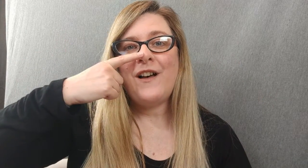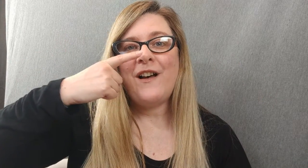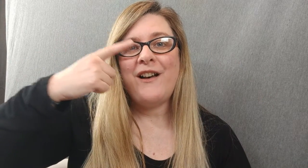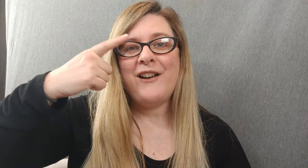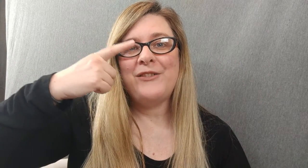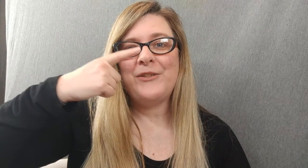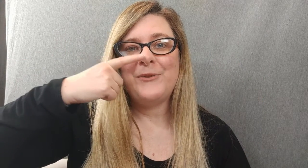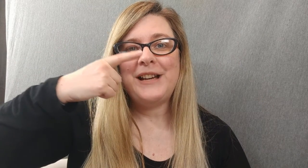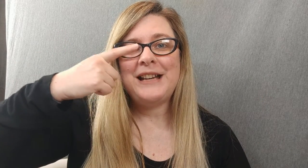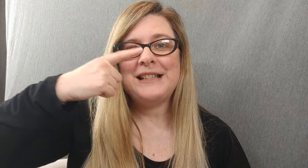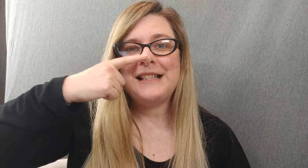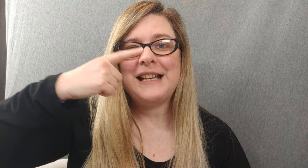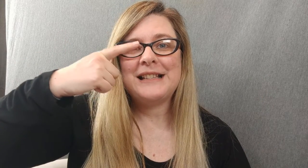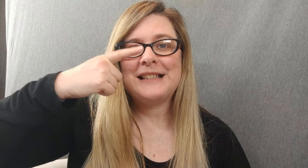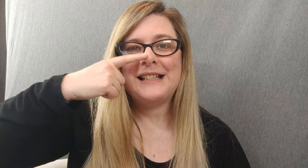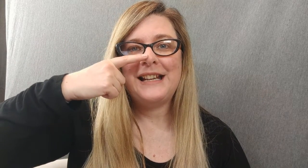John 3 16